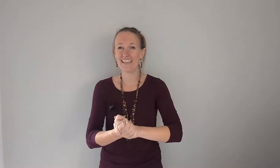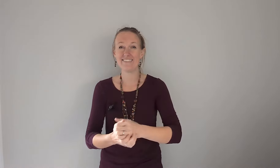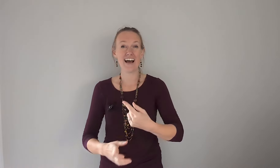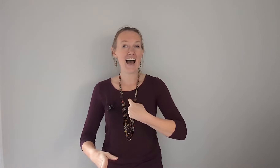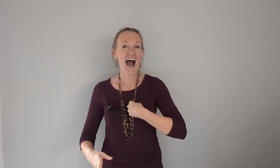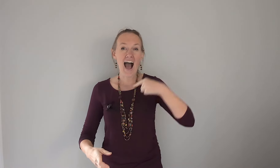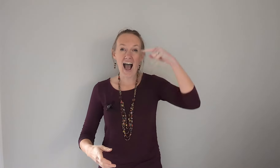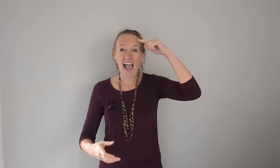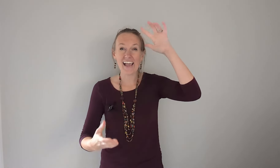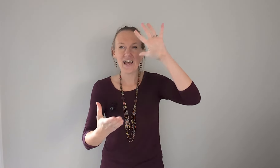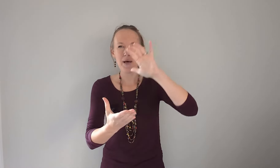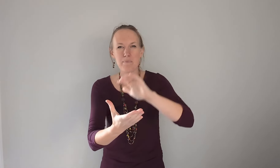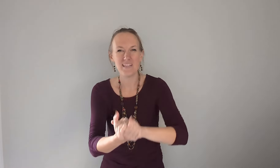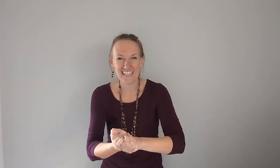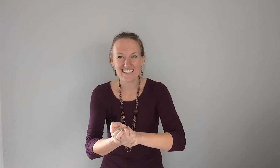i believe